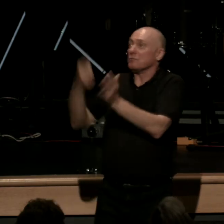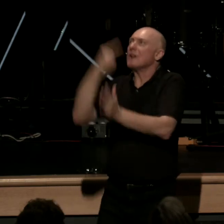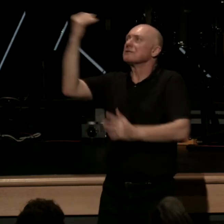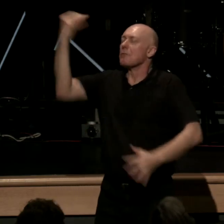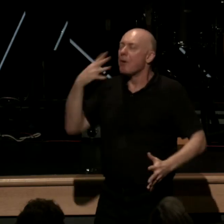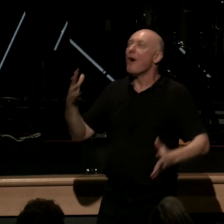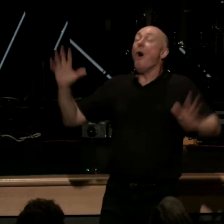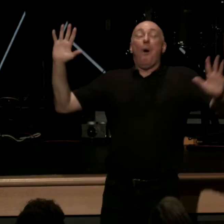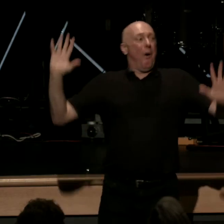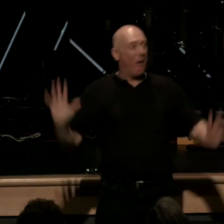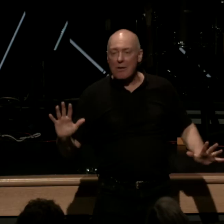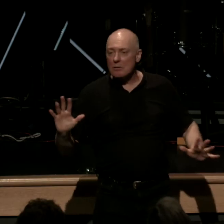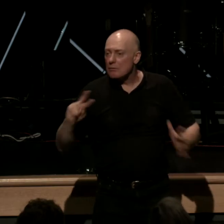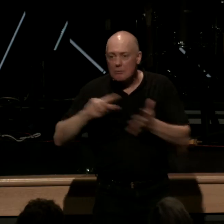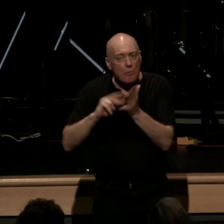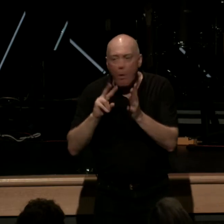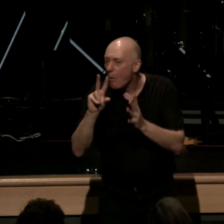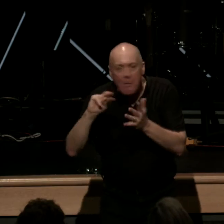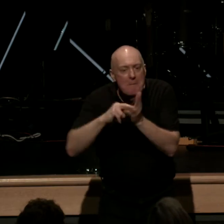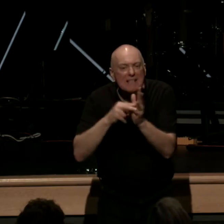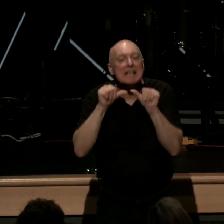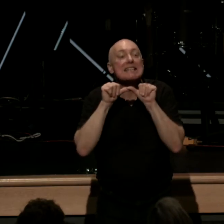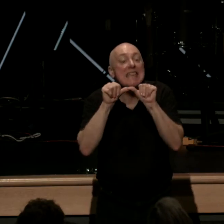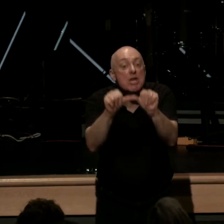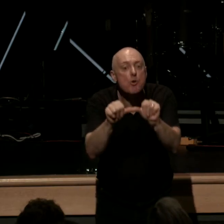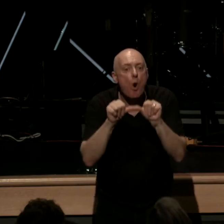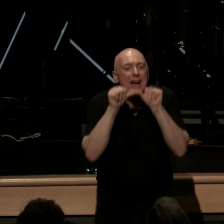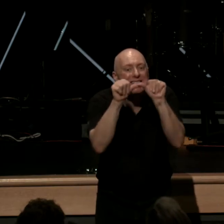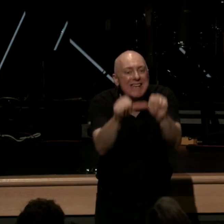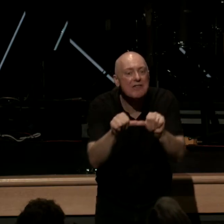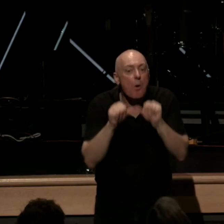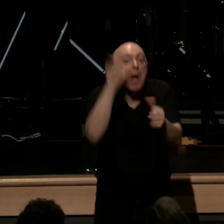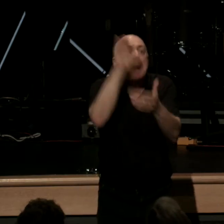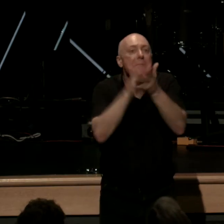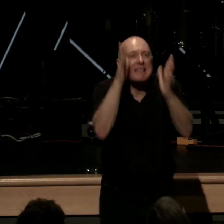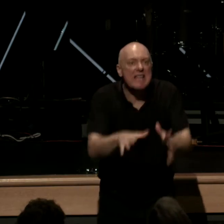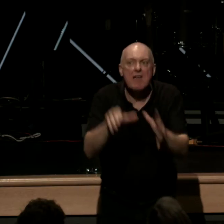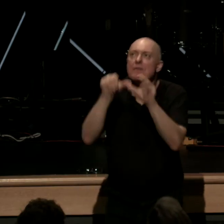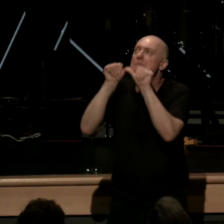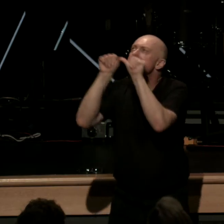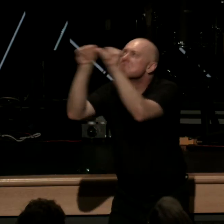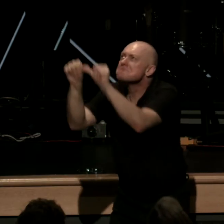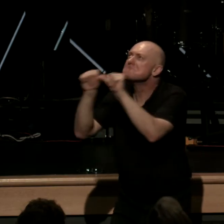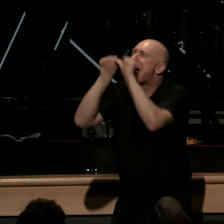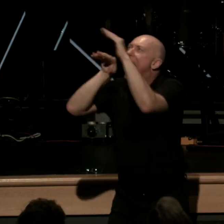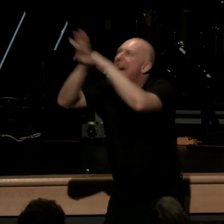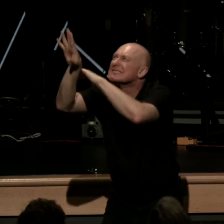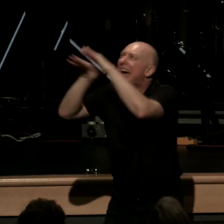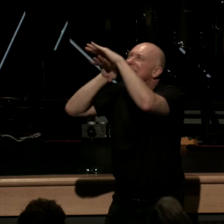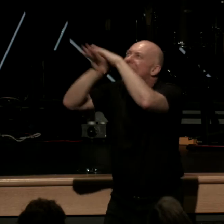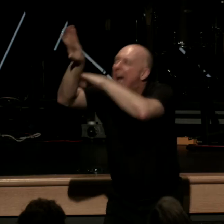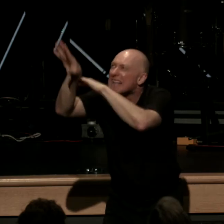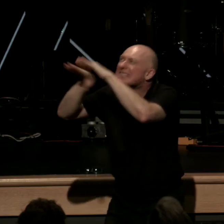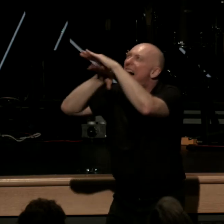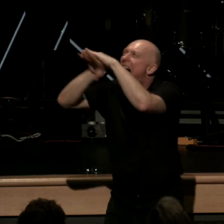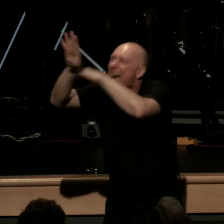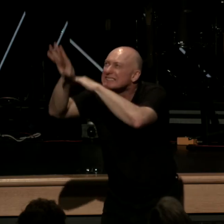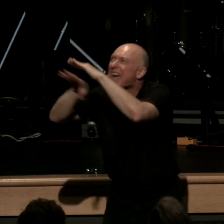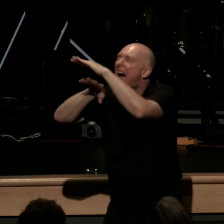continual event it means that believers have an ongoing access to grace and will always continue to stand